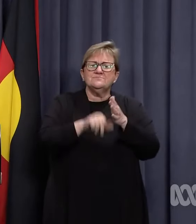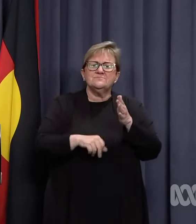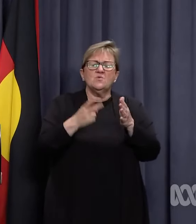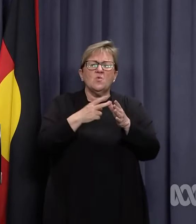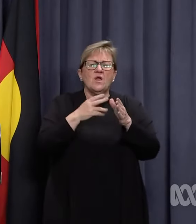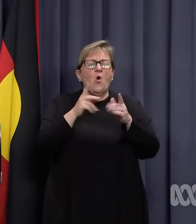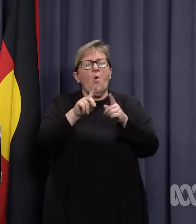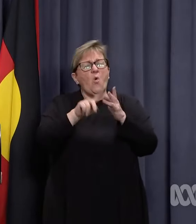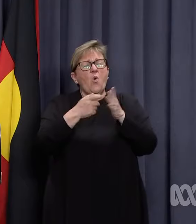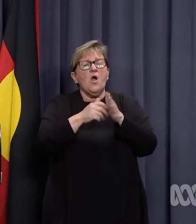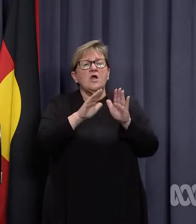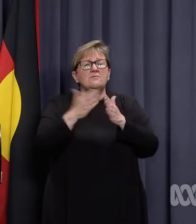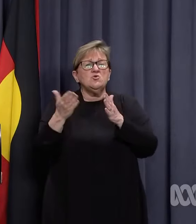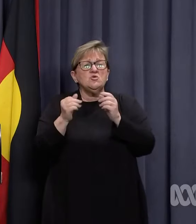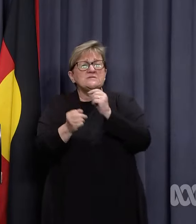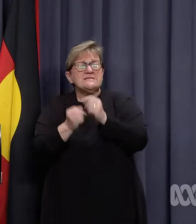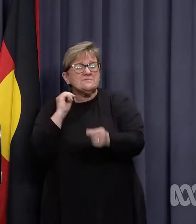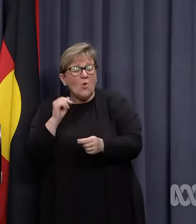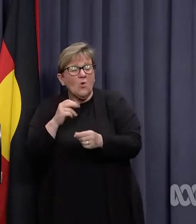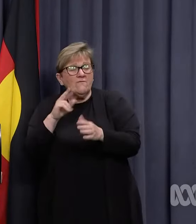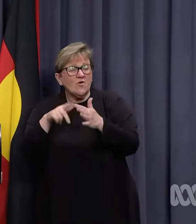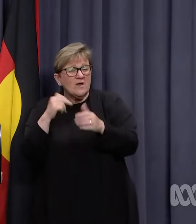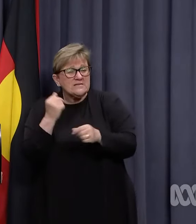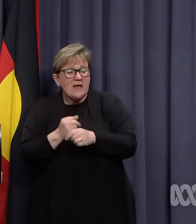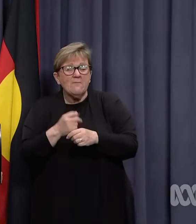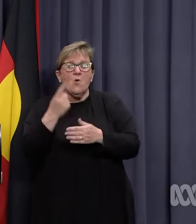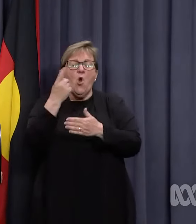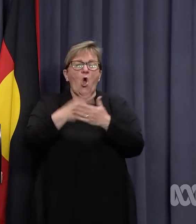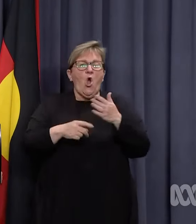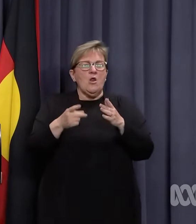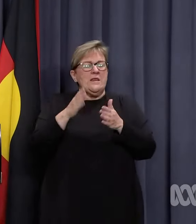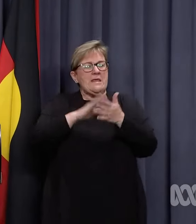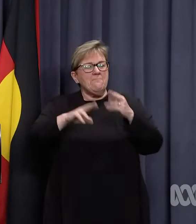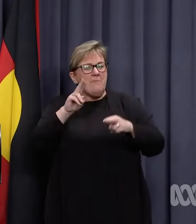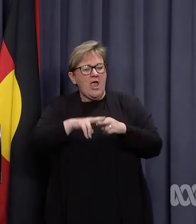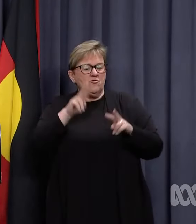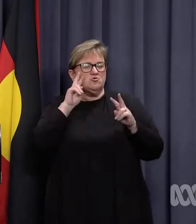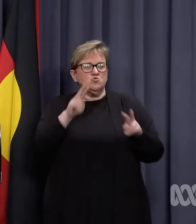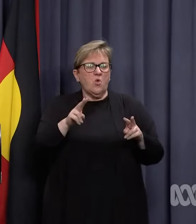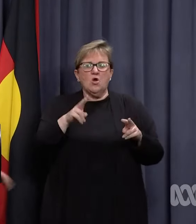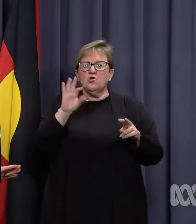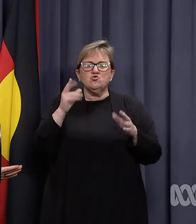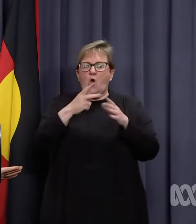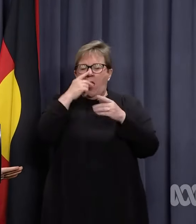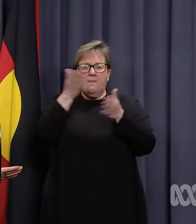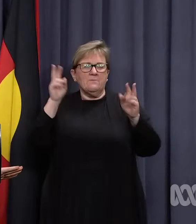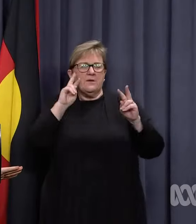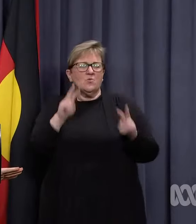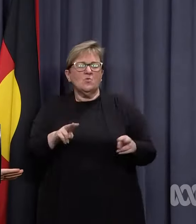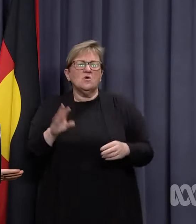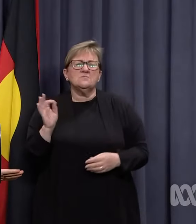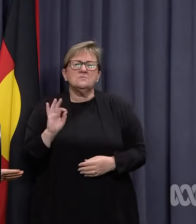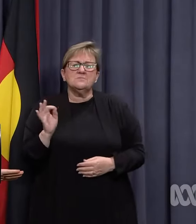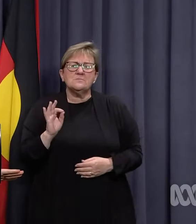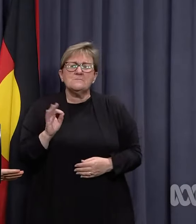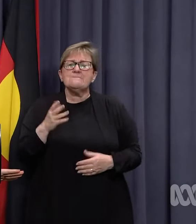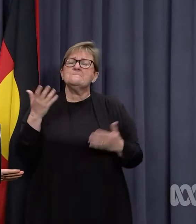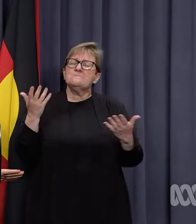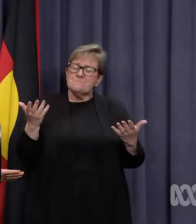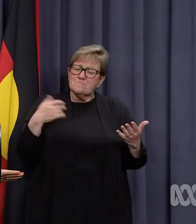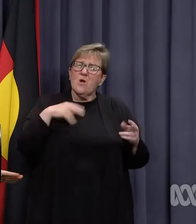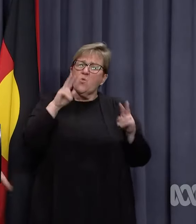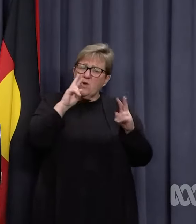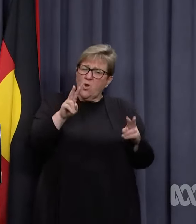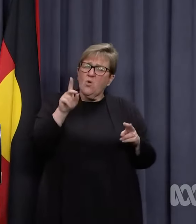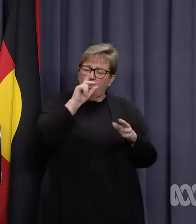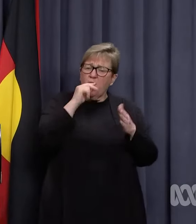restricting it to parents and guardians? There's no consideration at this point, but we're always open to looking at what